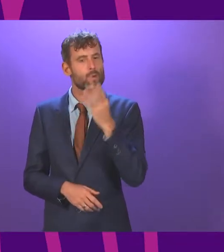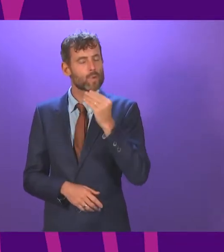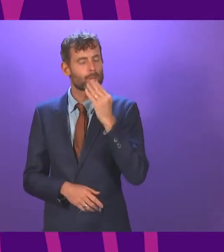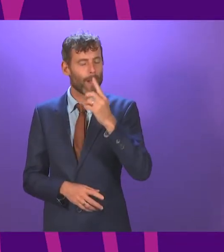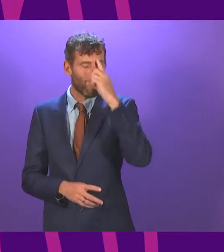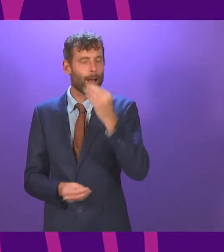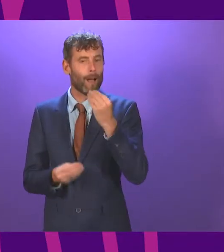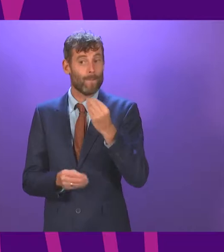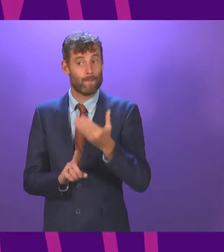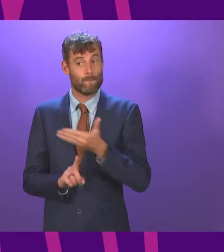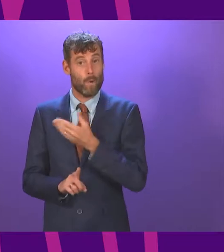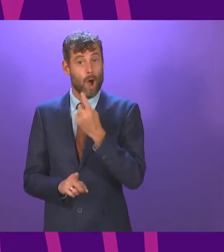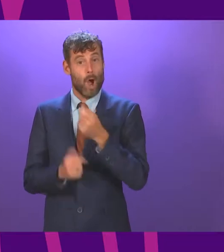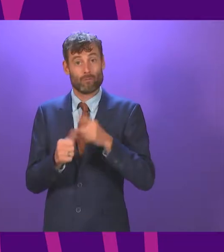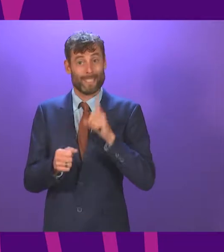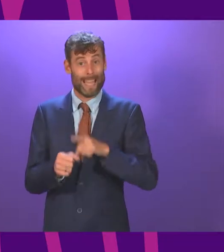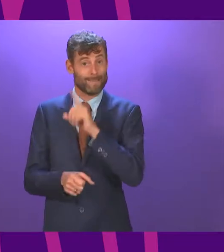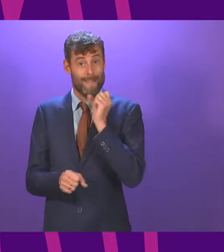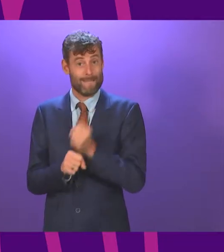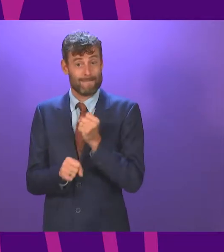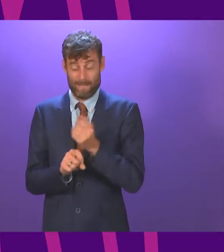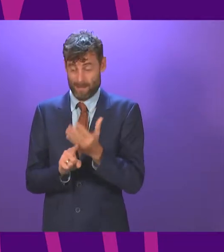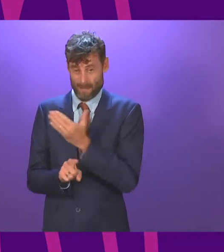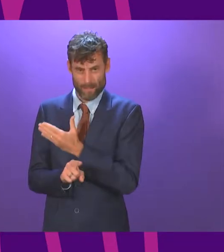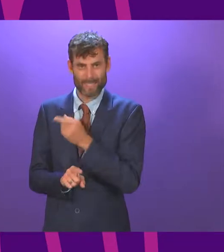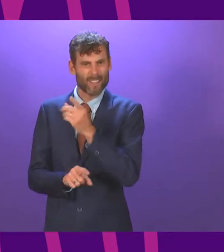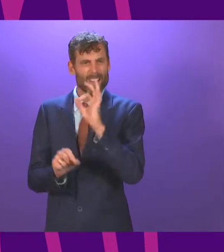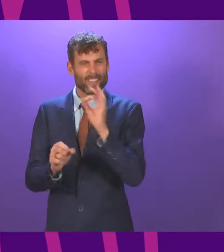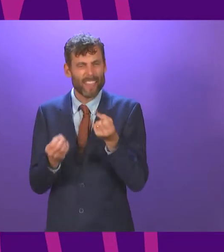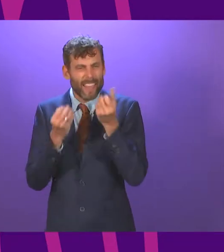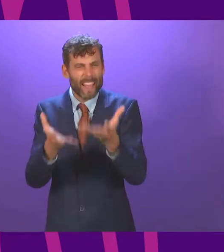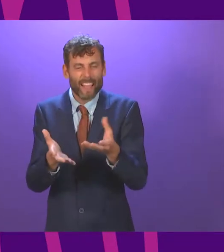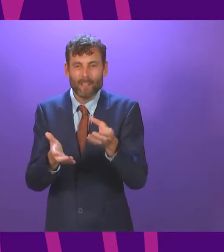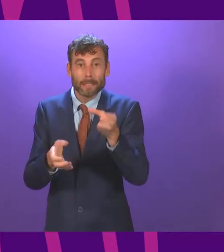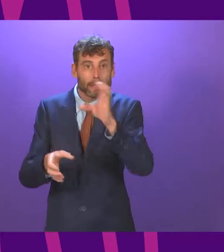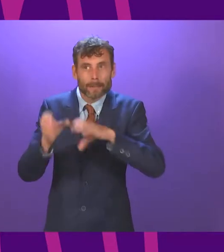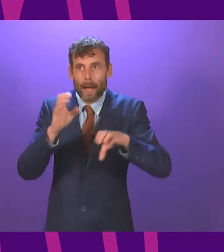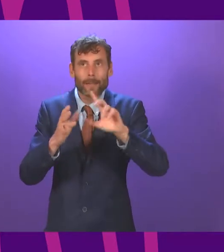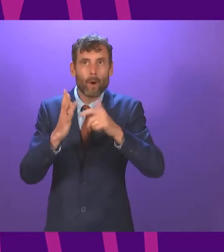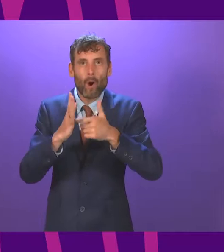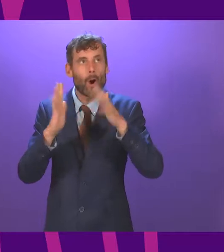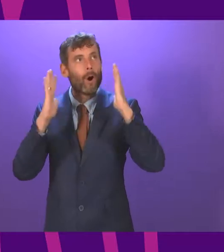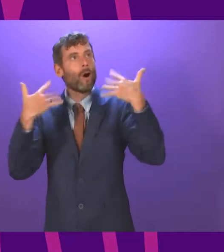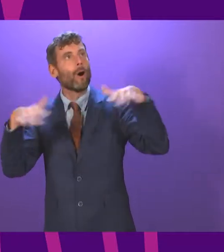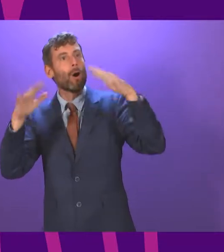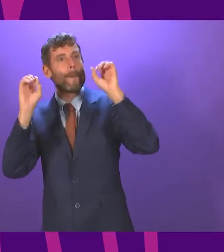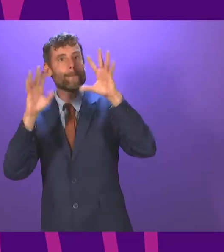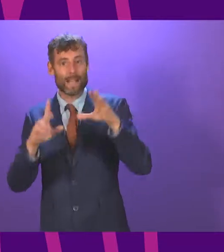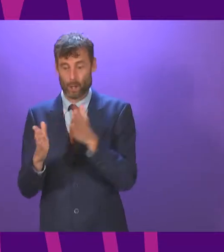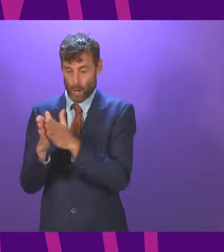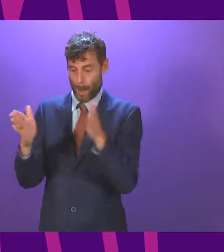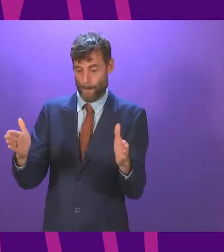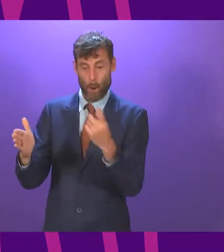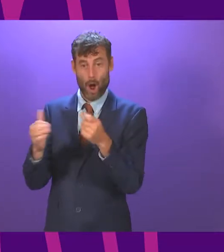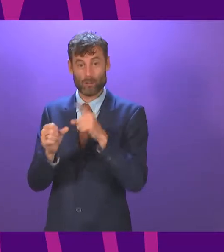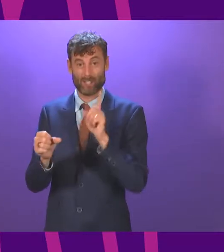in government. There is nothing, of course, or magical about a 100-day period. It is a measure that politicians set